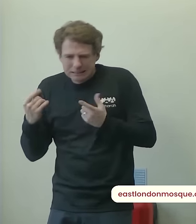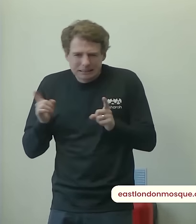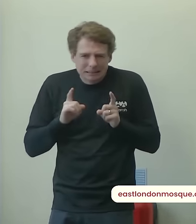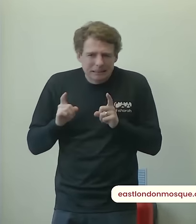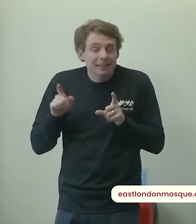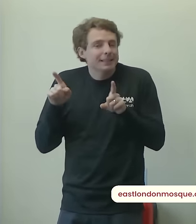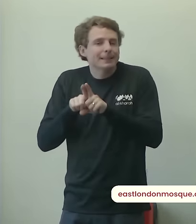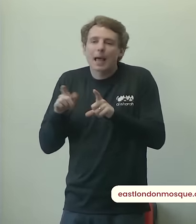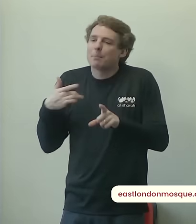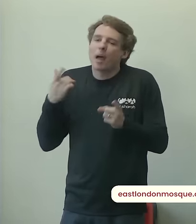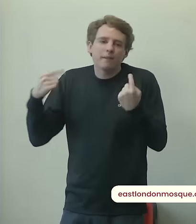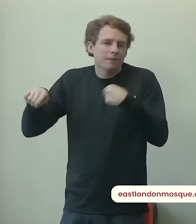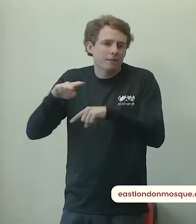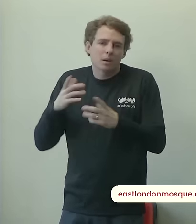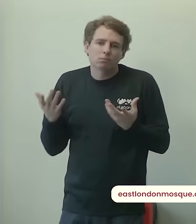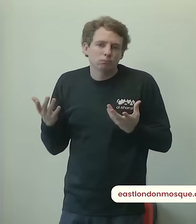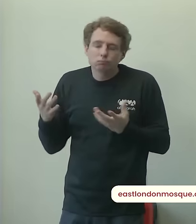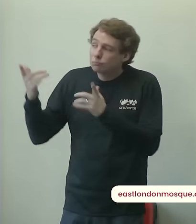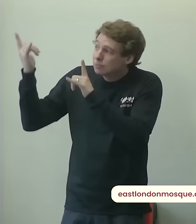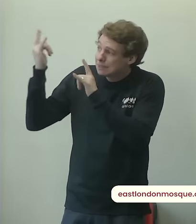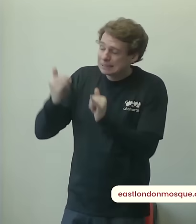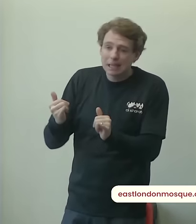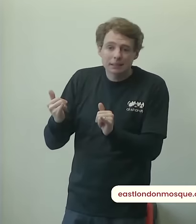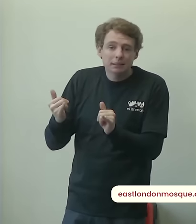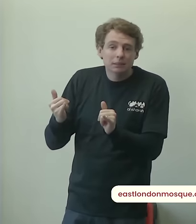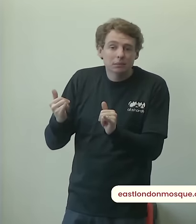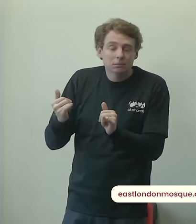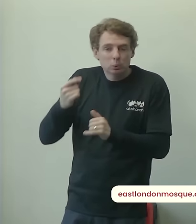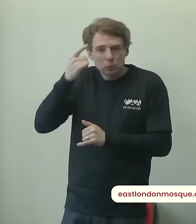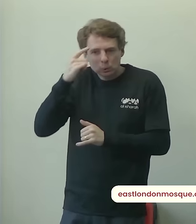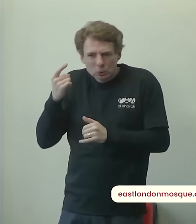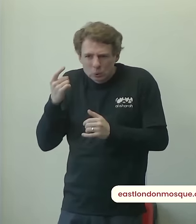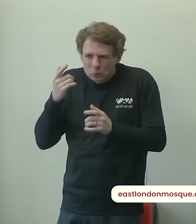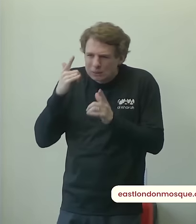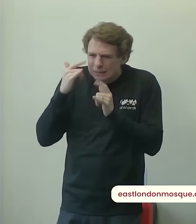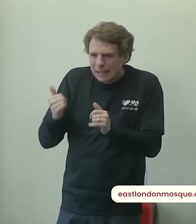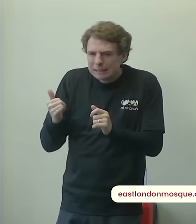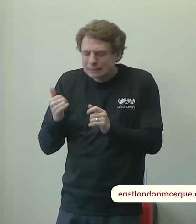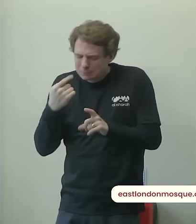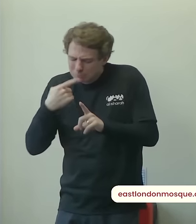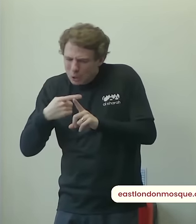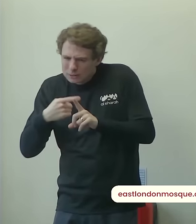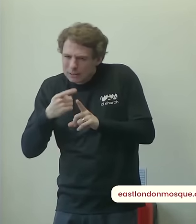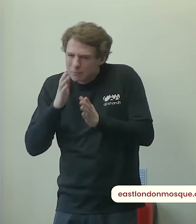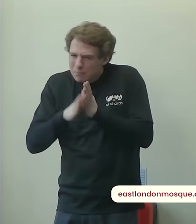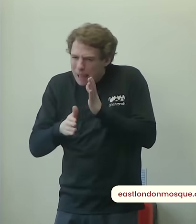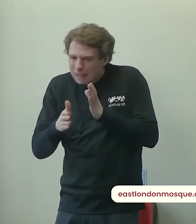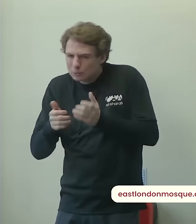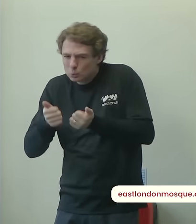and if it is positive yes it's a concern but it should bring you even closer to allah allah is giving you a